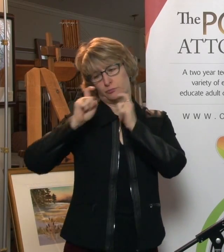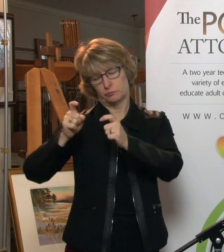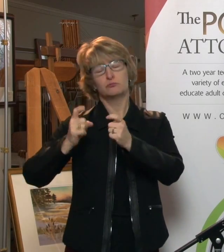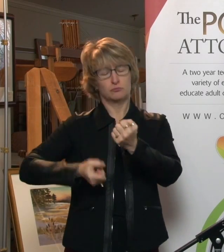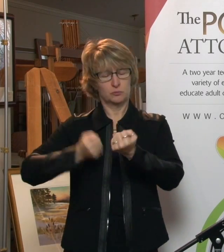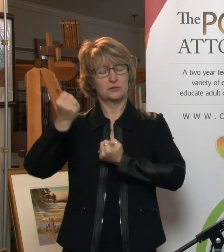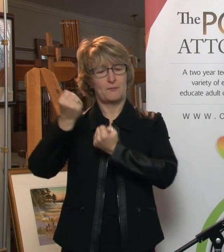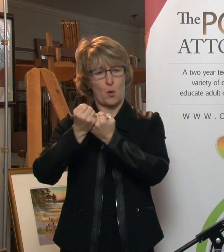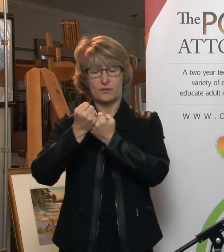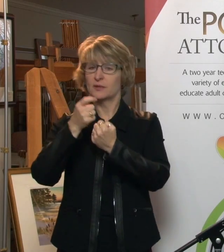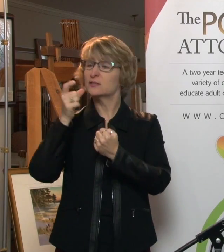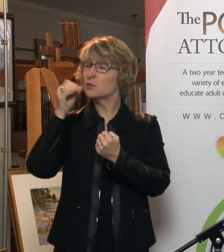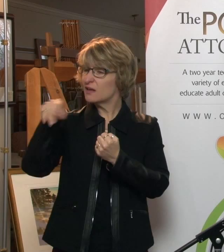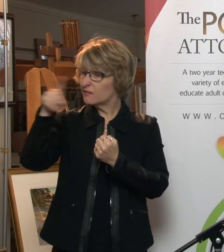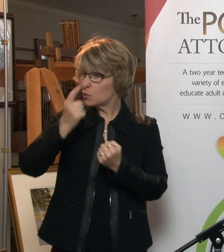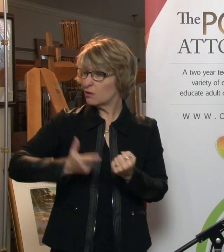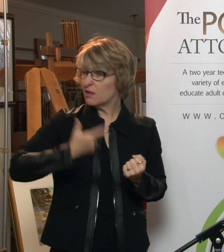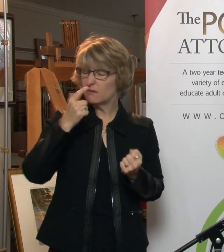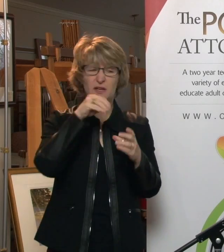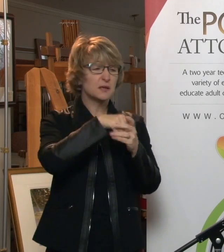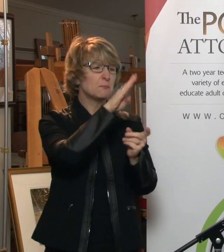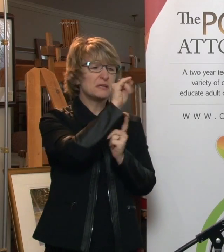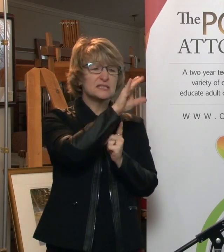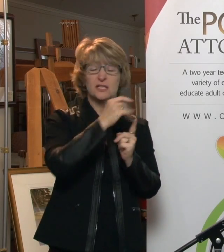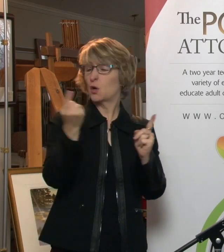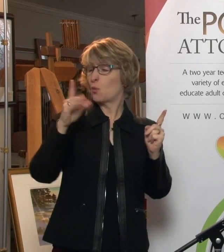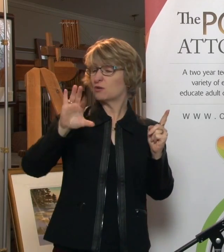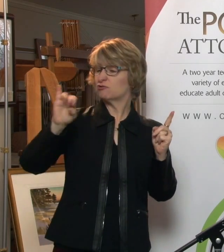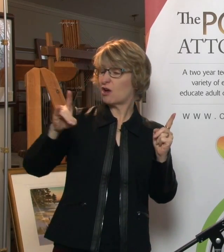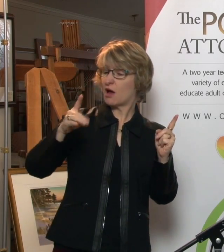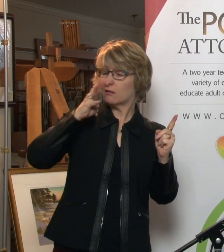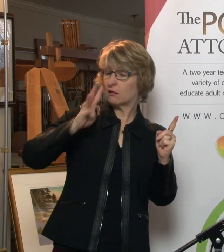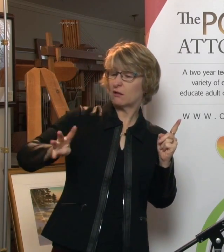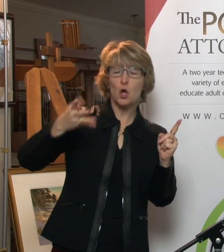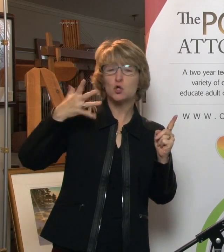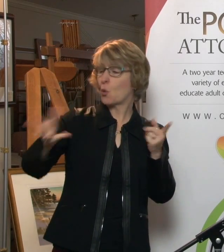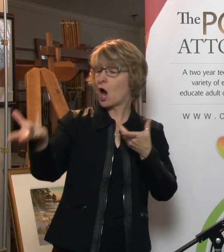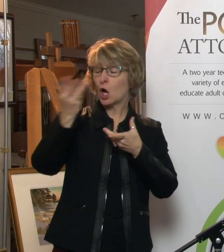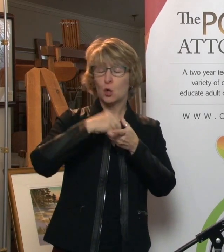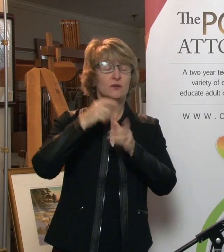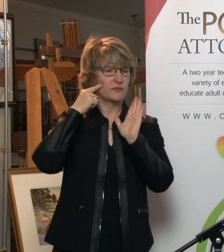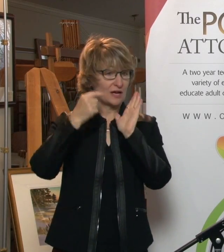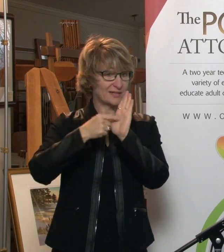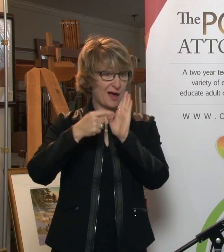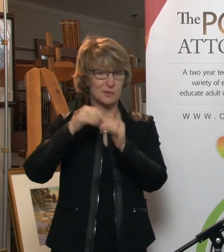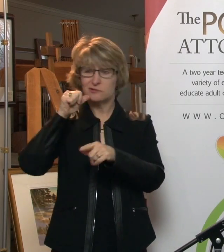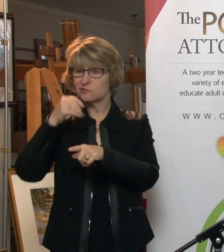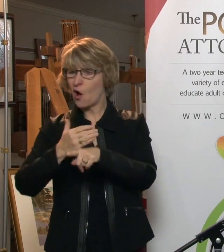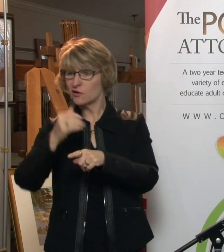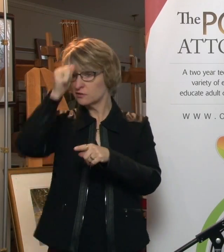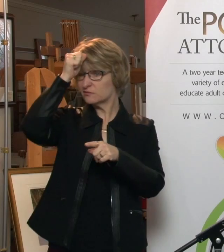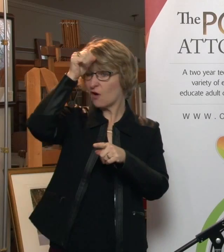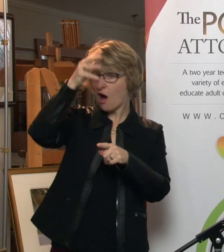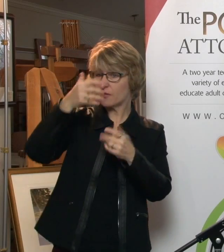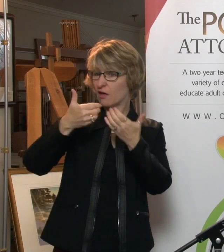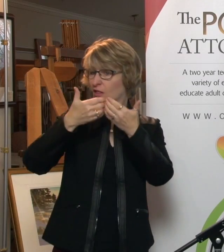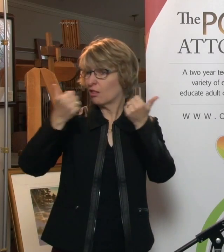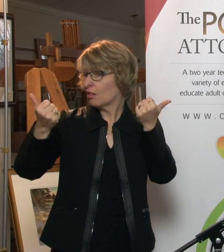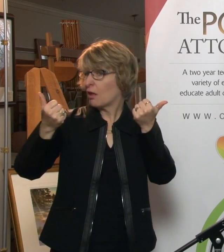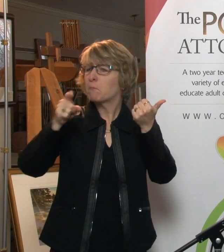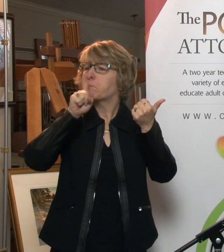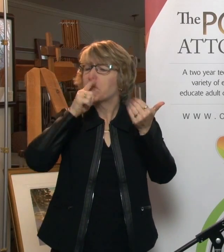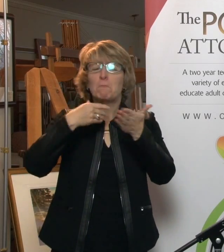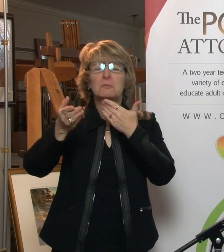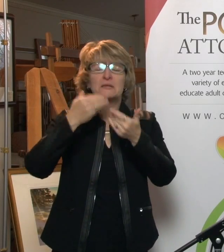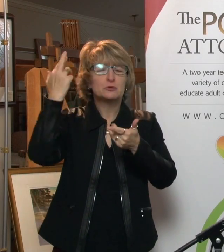choose not to benefit one of your children, and there's been cases where daughter was estranged from her dad, you know, it doesn't matter the reason